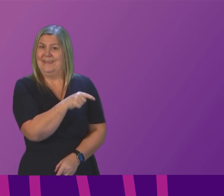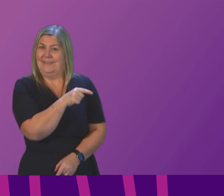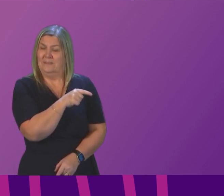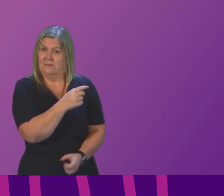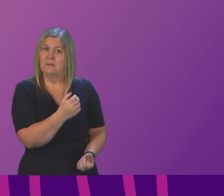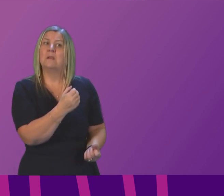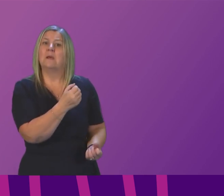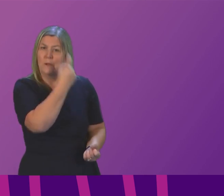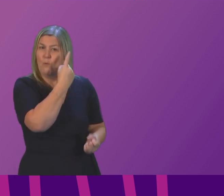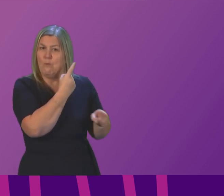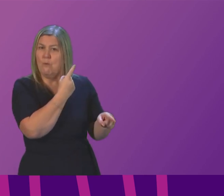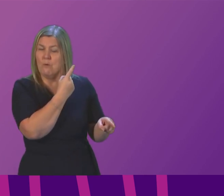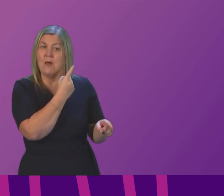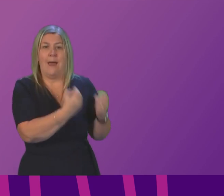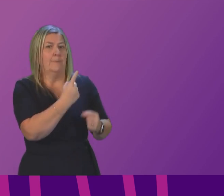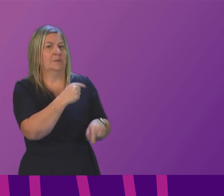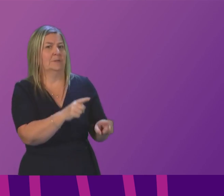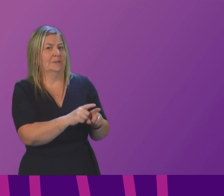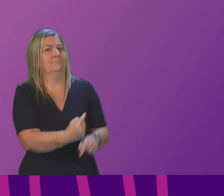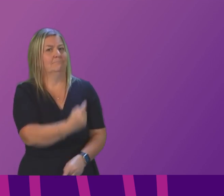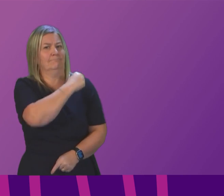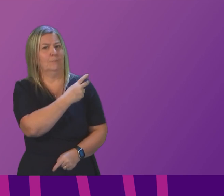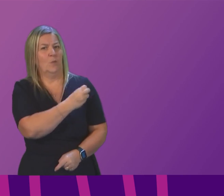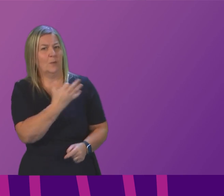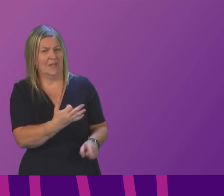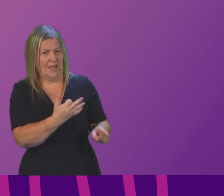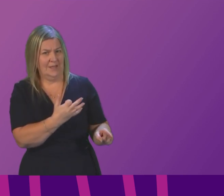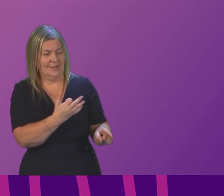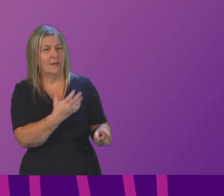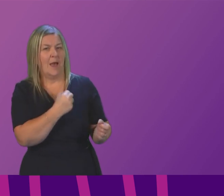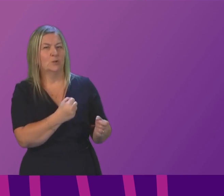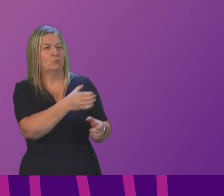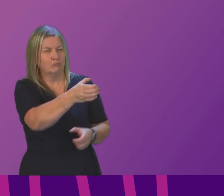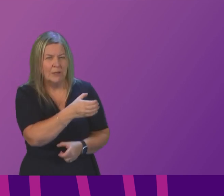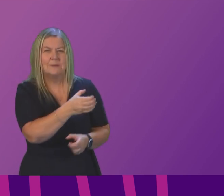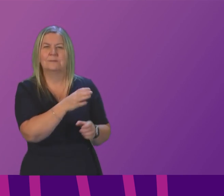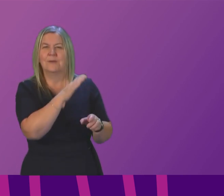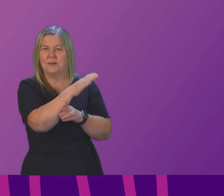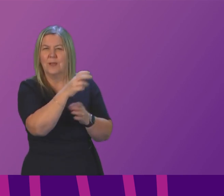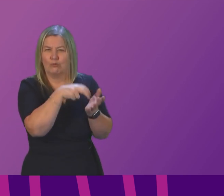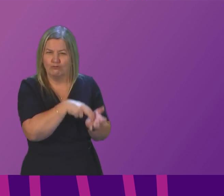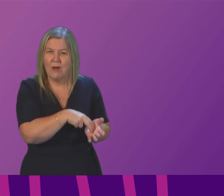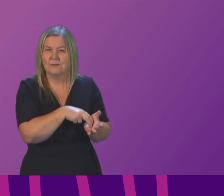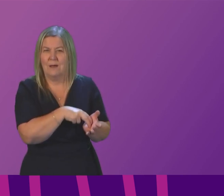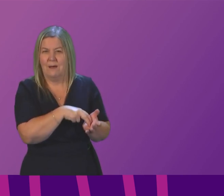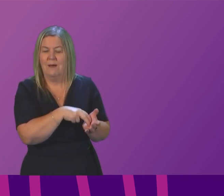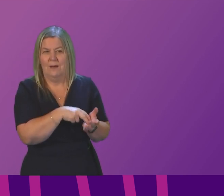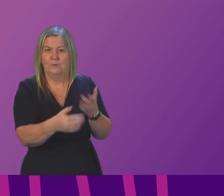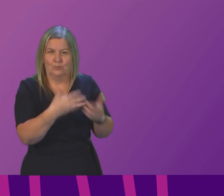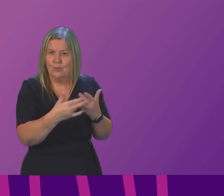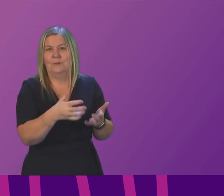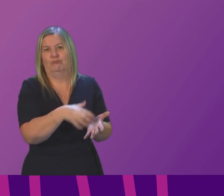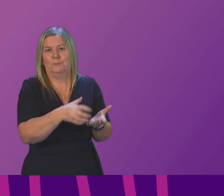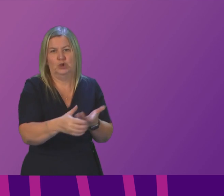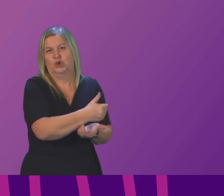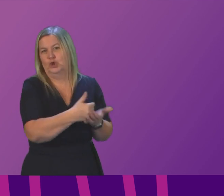on the Labour benches would be welcome this situation in Glasgow has arisen out of a